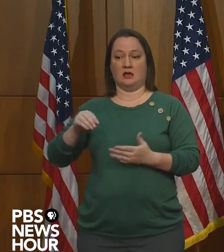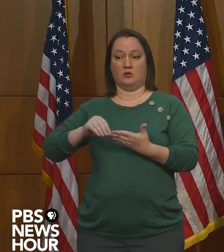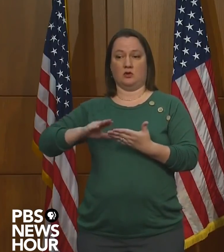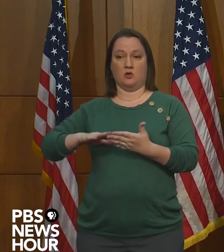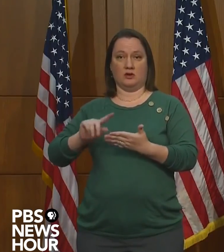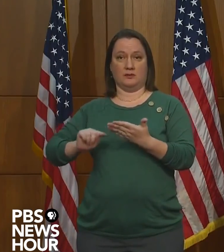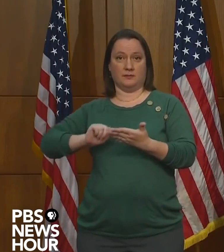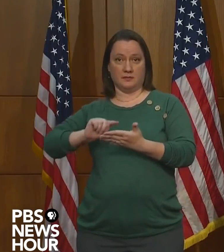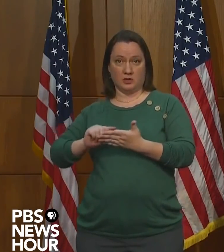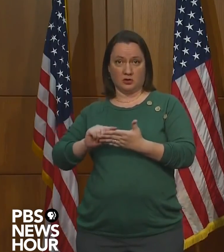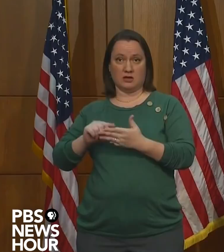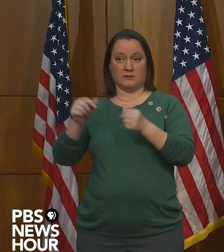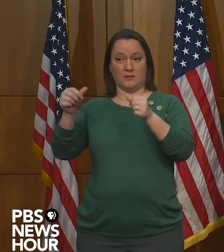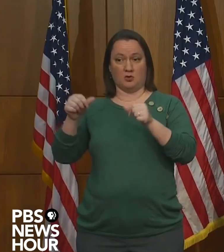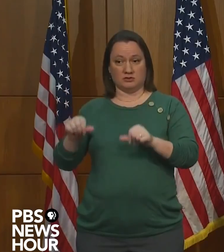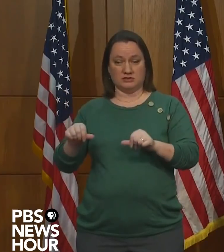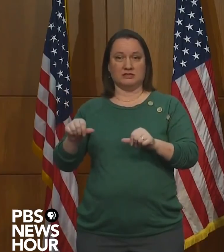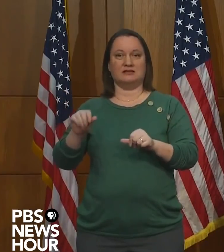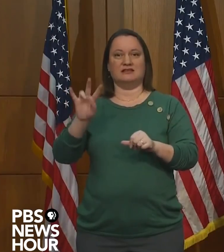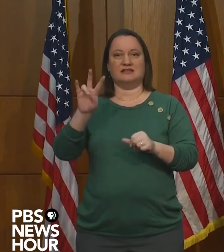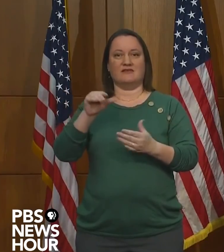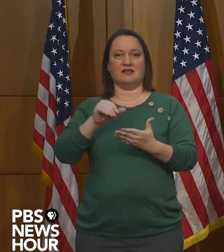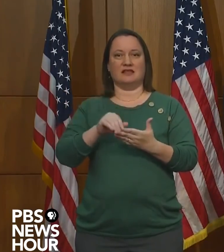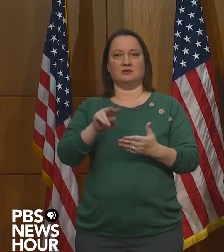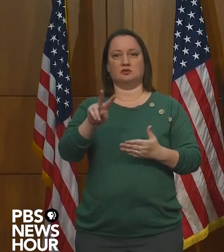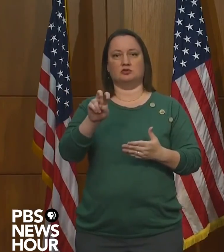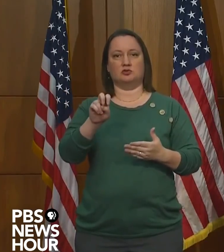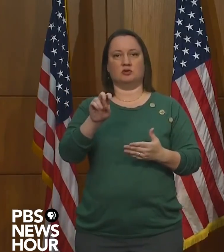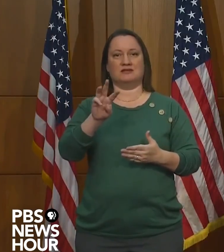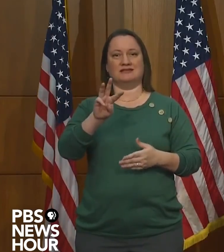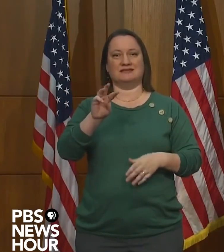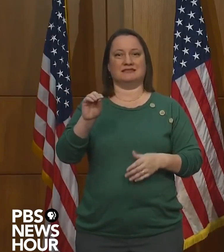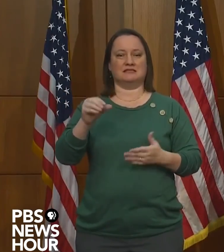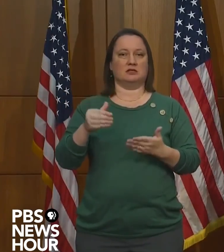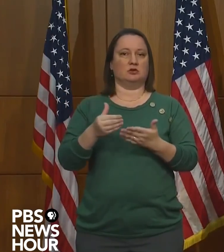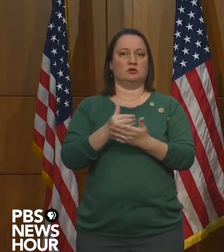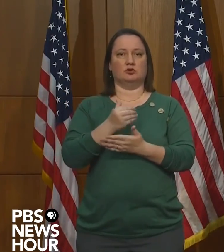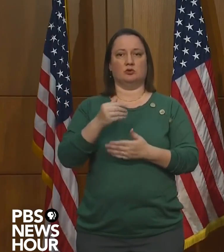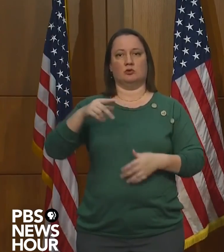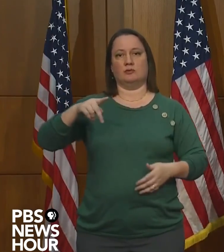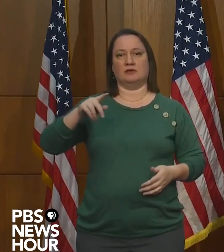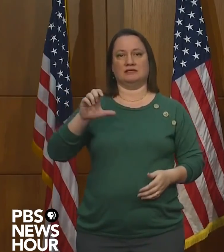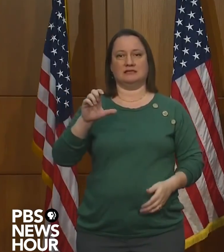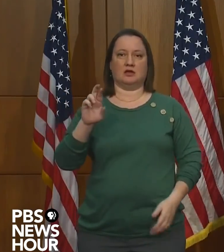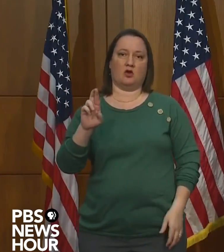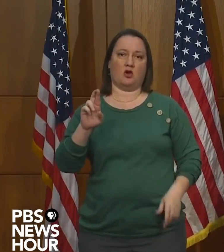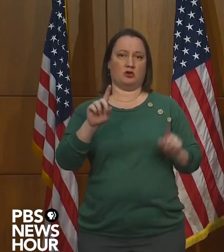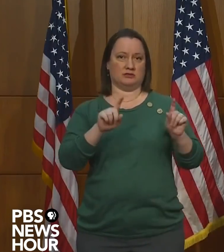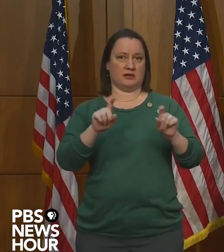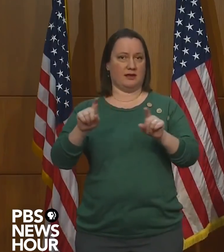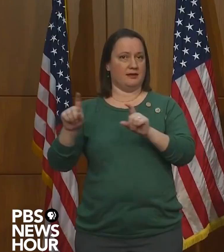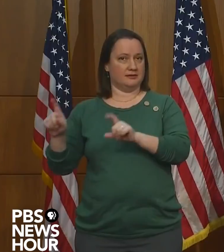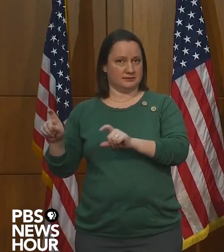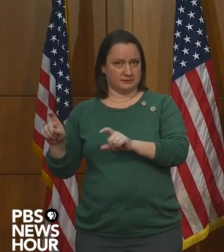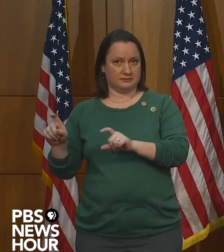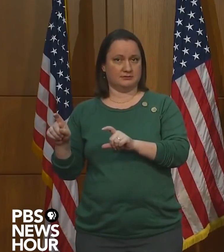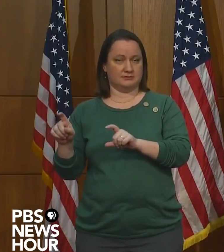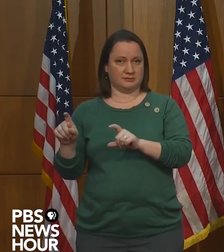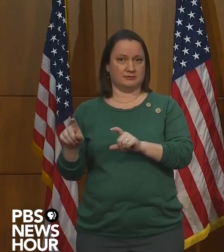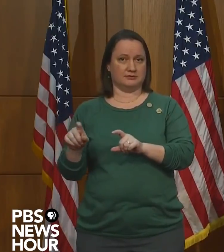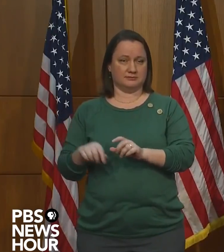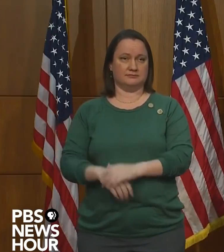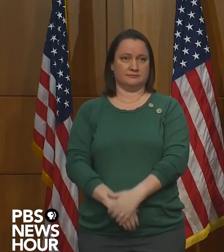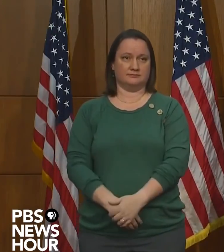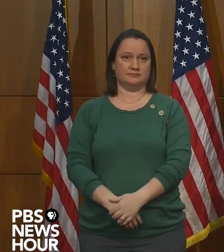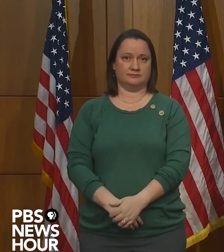reporting period 7,260 new PCR tests. I need